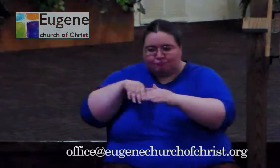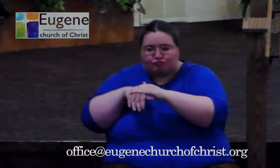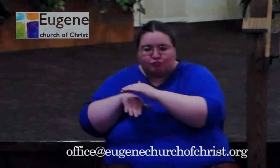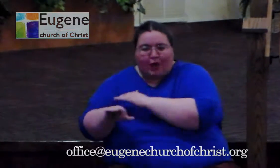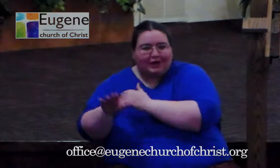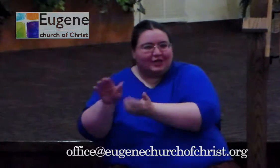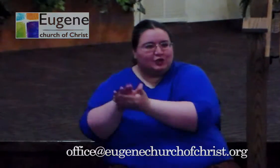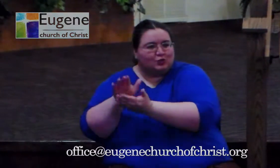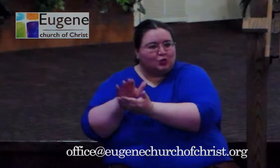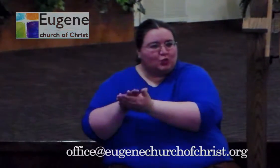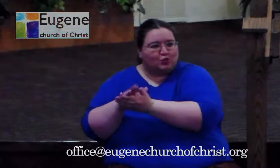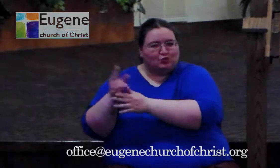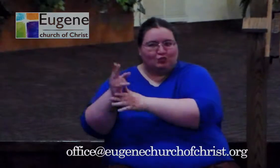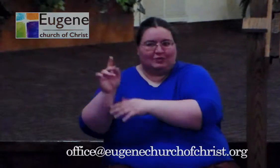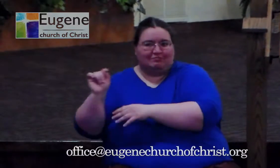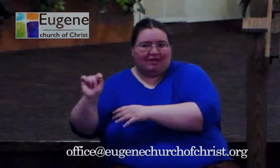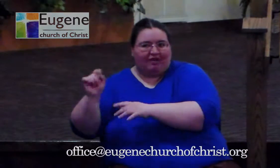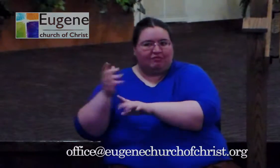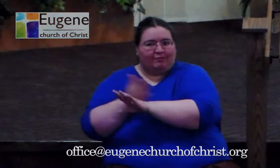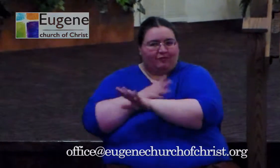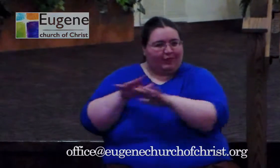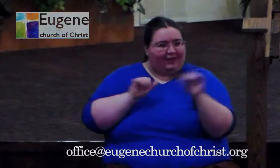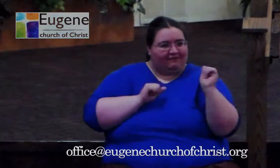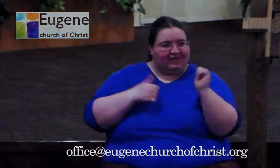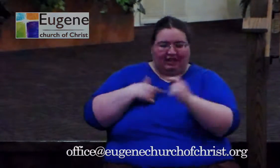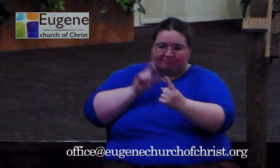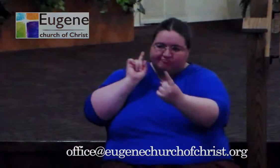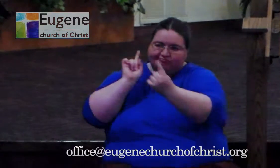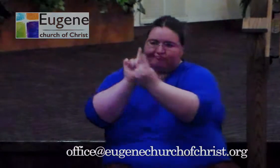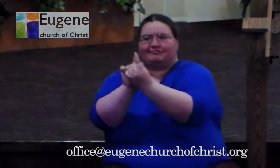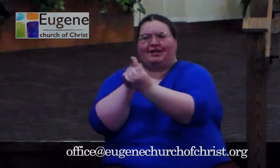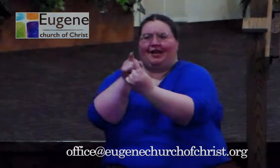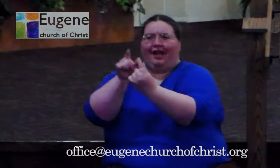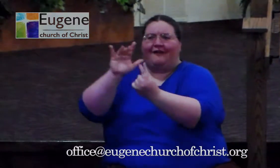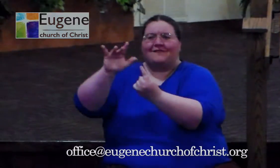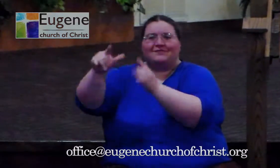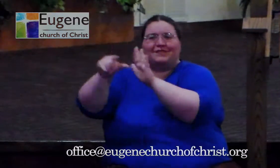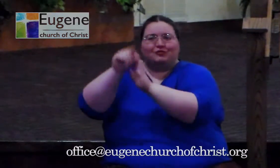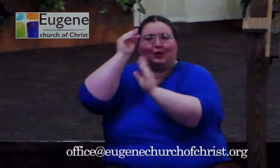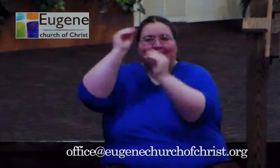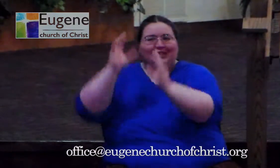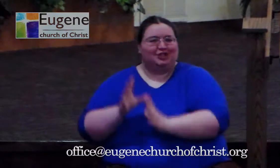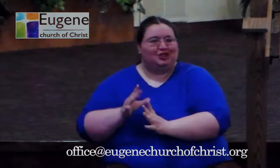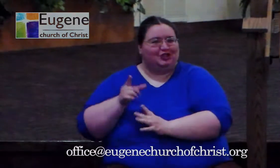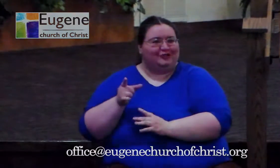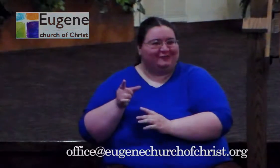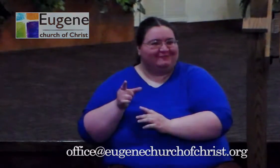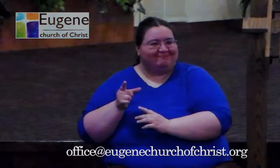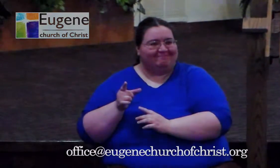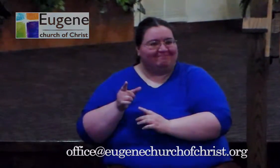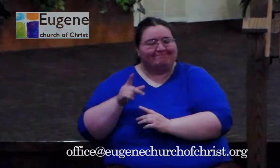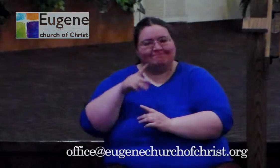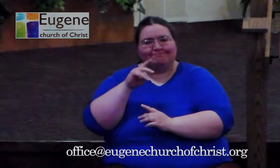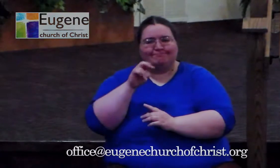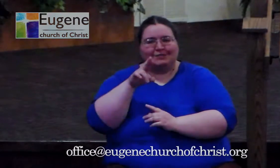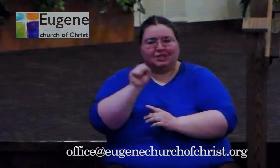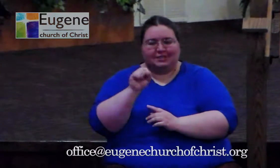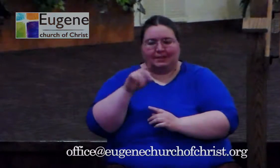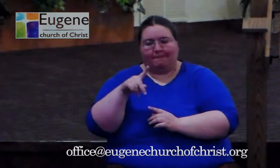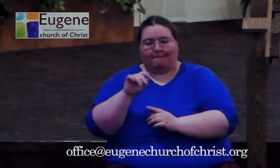into in the hallway my fifth grade teacher. My fifth grade teacher, Mrs. Powell, who looked at me and did a double